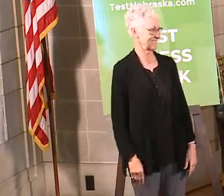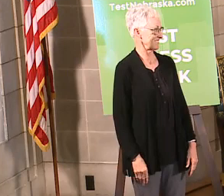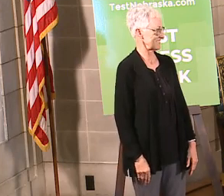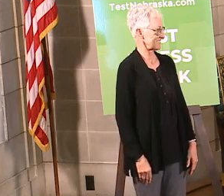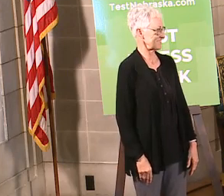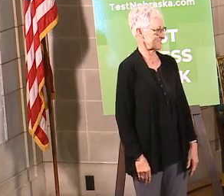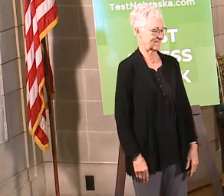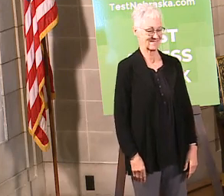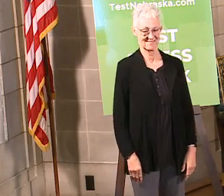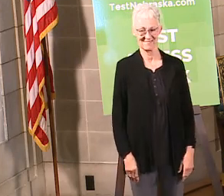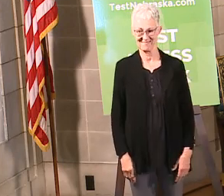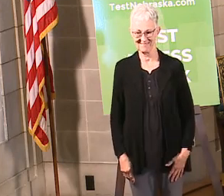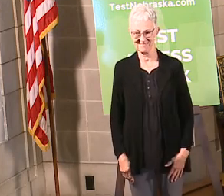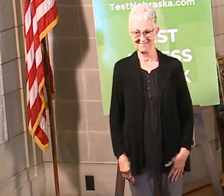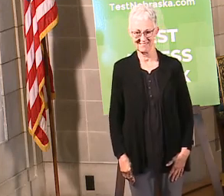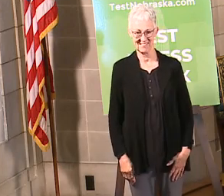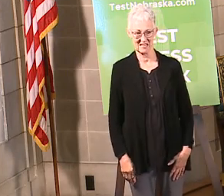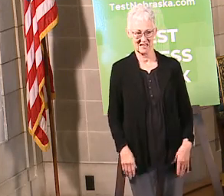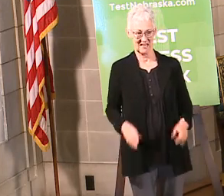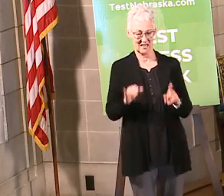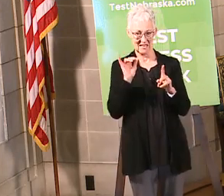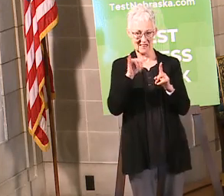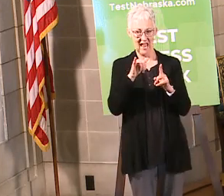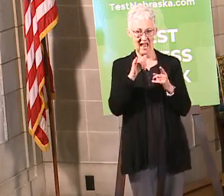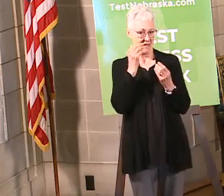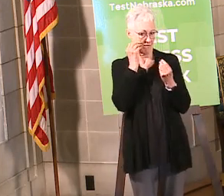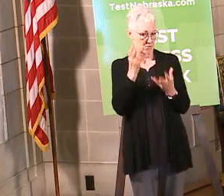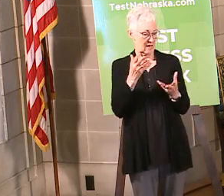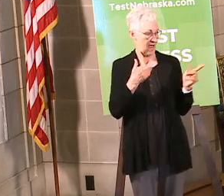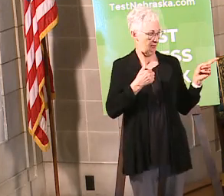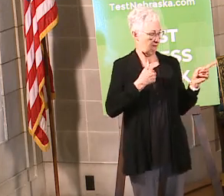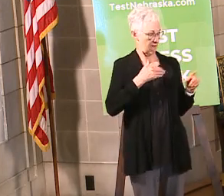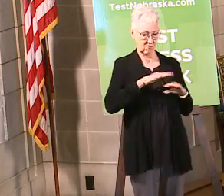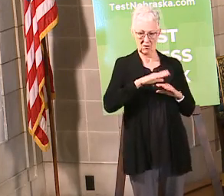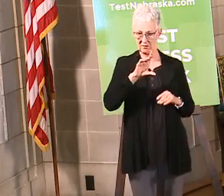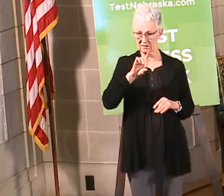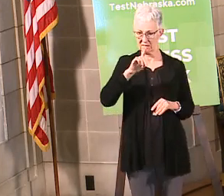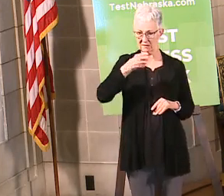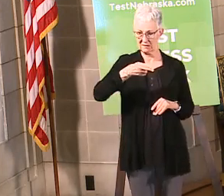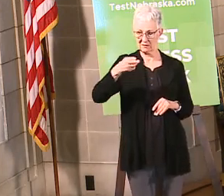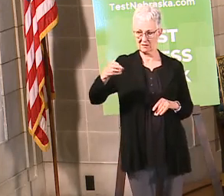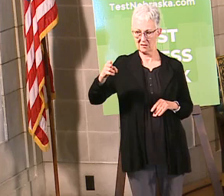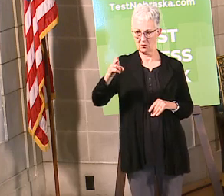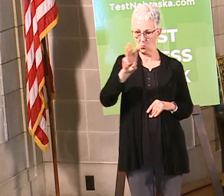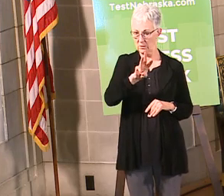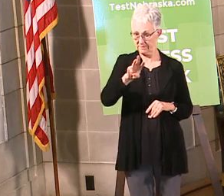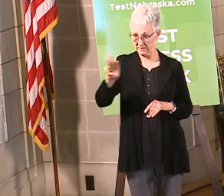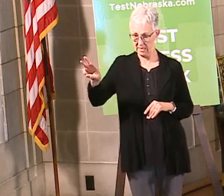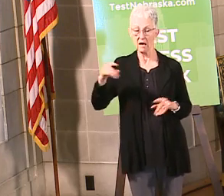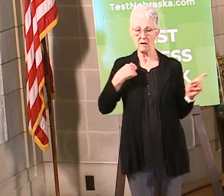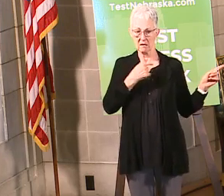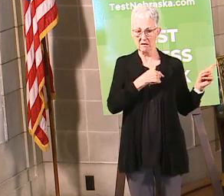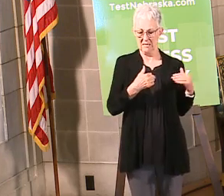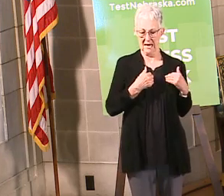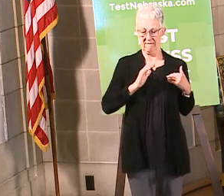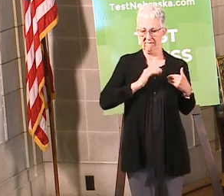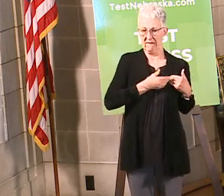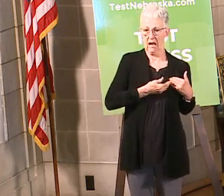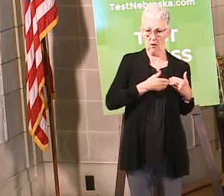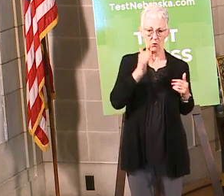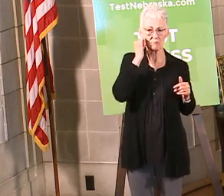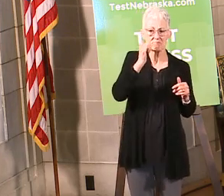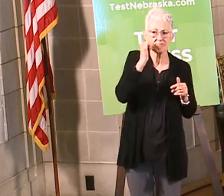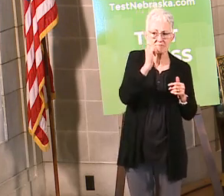Dr. the dashboard that we have out on our DHH website, we have our own little dashboard that we keep track of on a daily